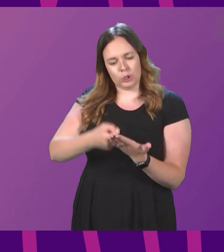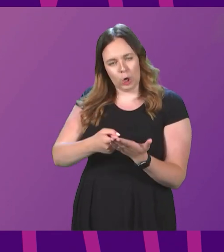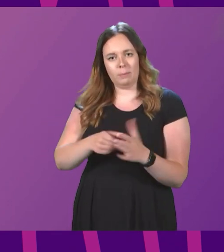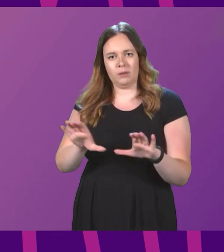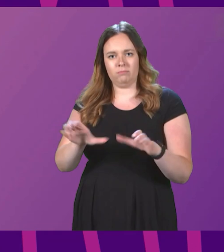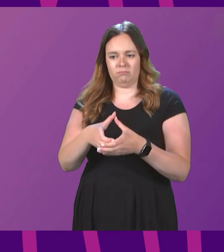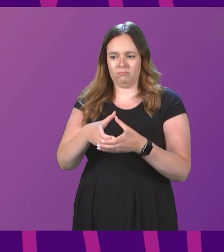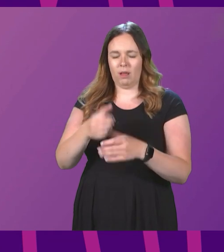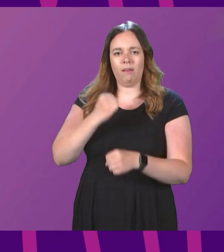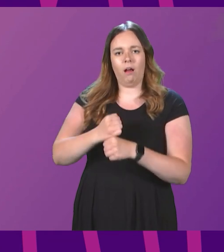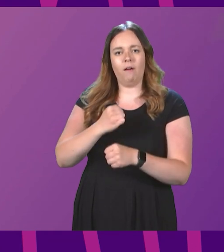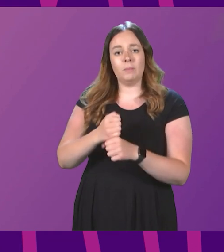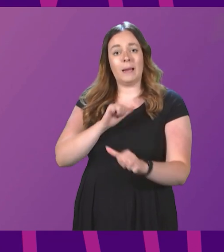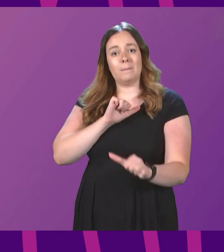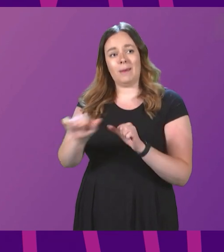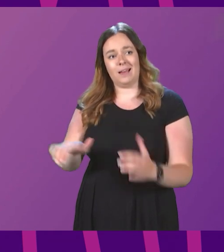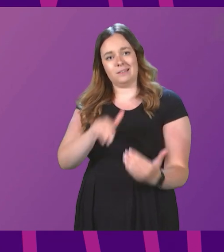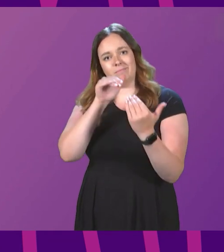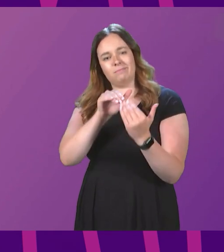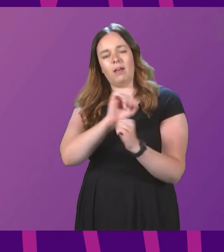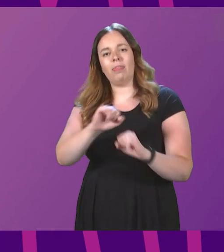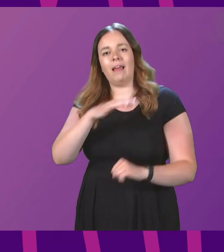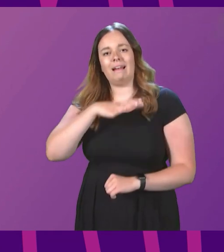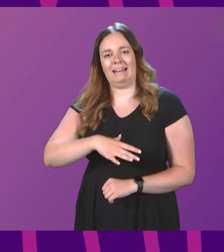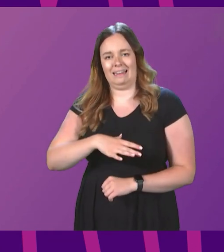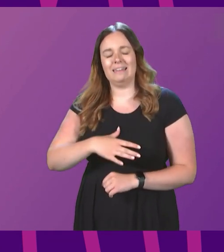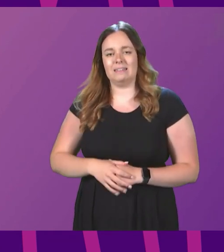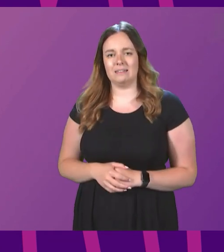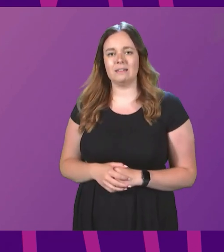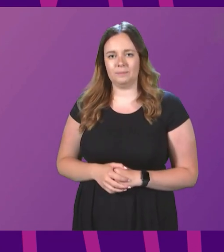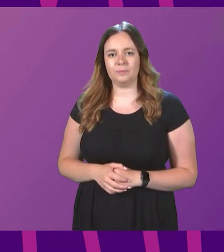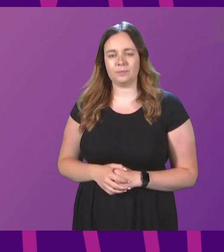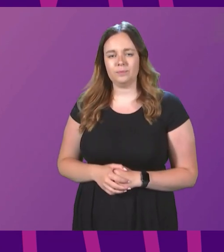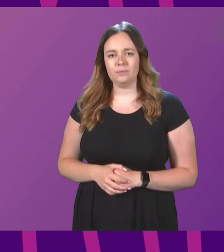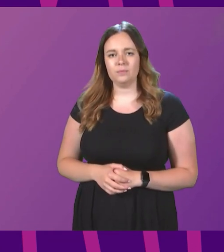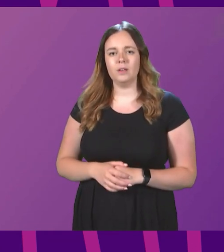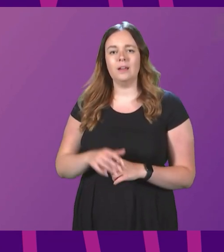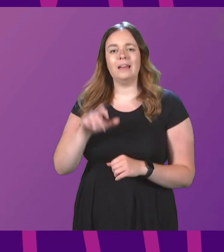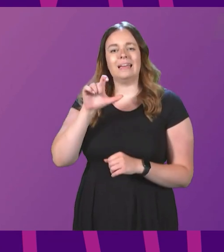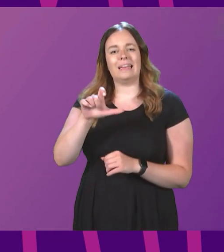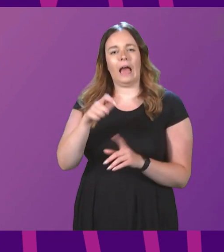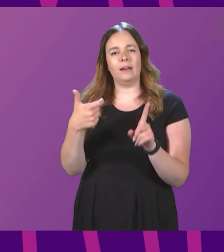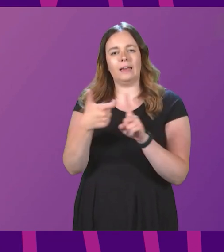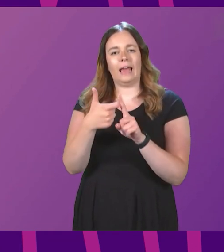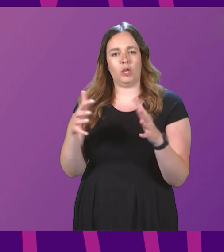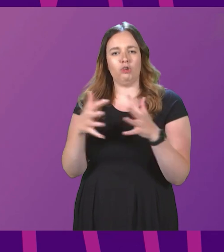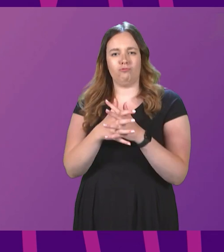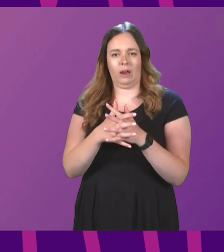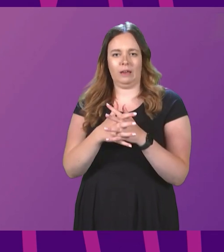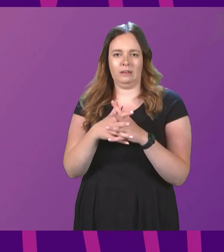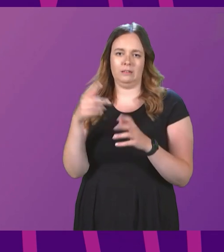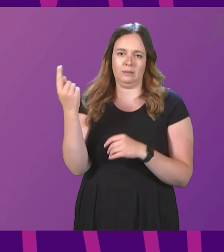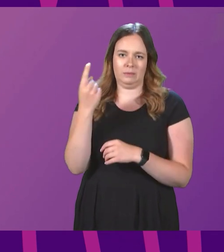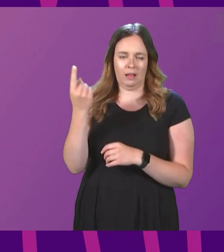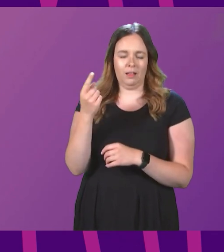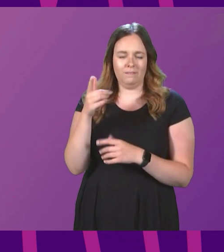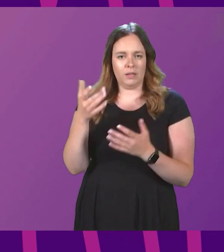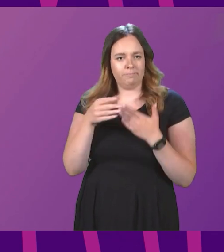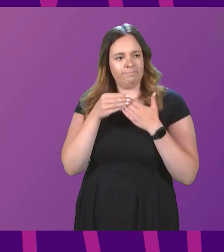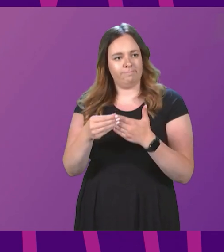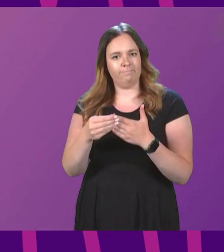of government best suited to their needs. When the late Canon Kenyon Wright, who led the Convention,